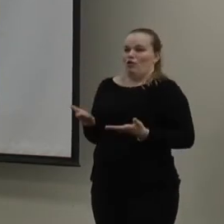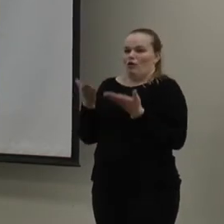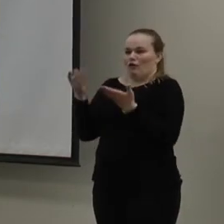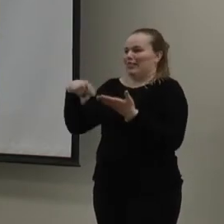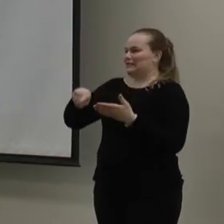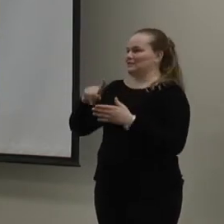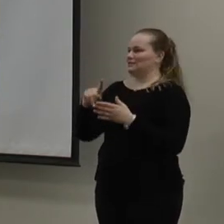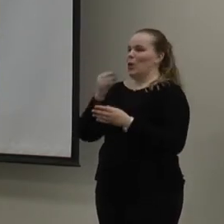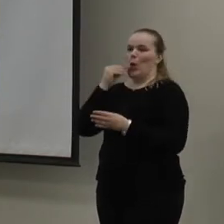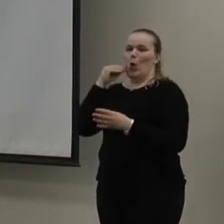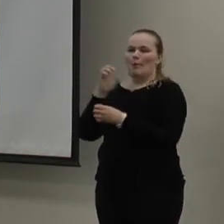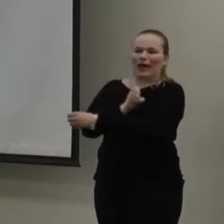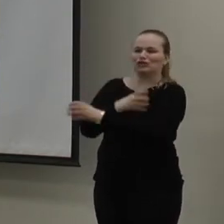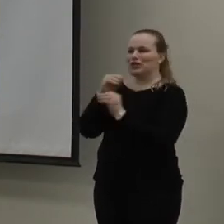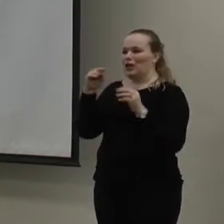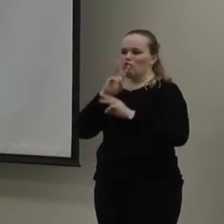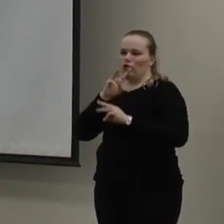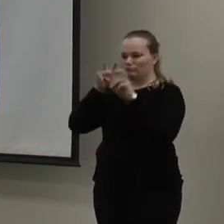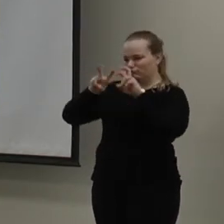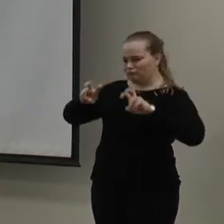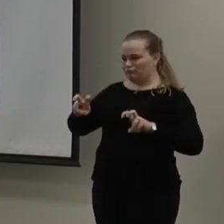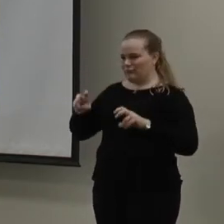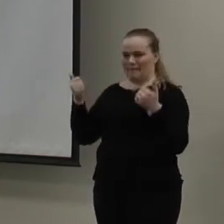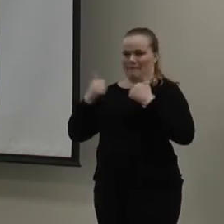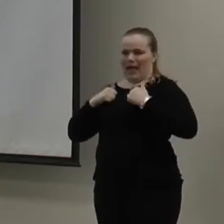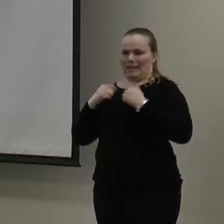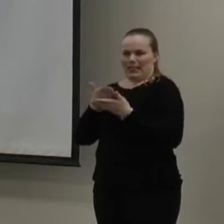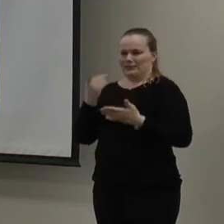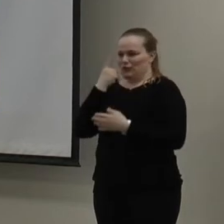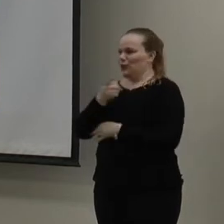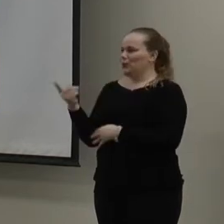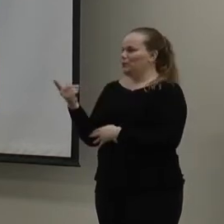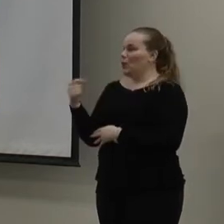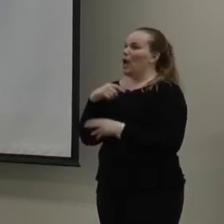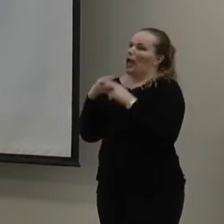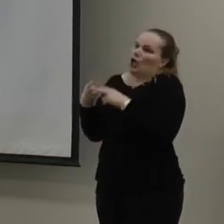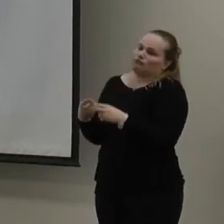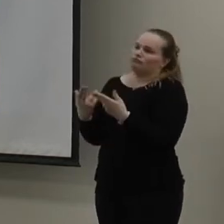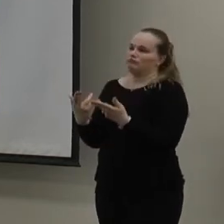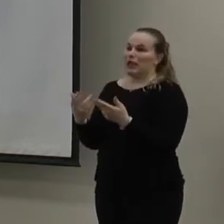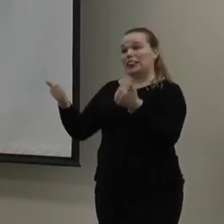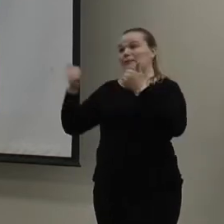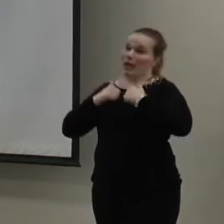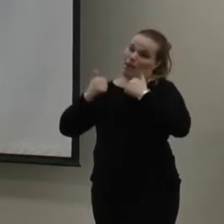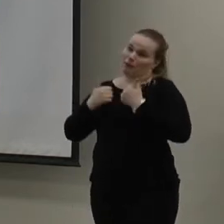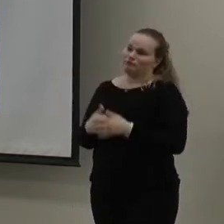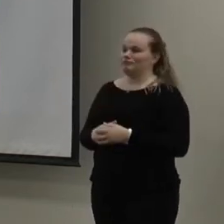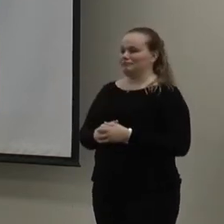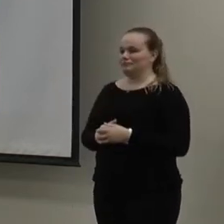these home energy and water evaluations for you, or I like to call them the Backhacks.